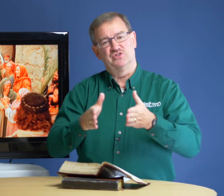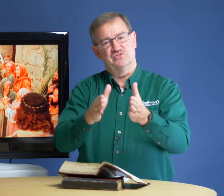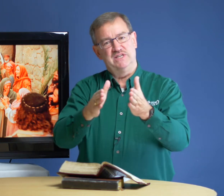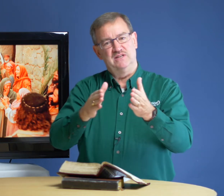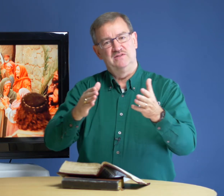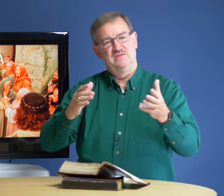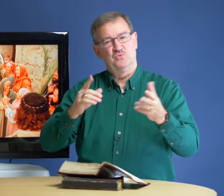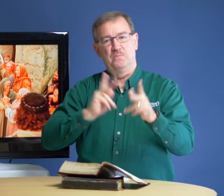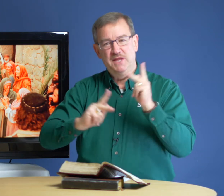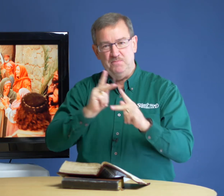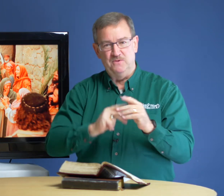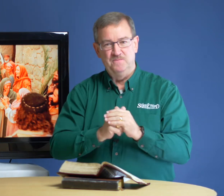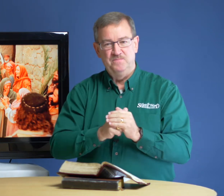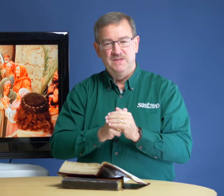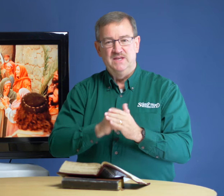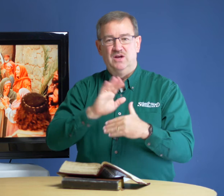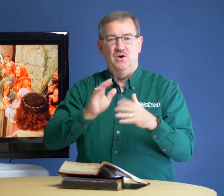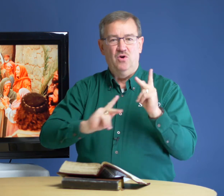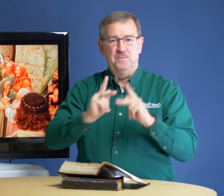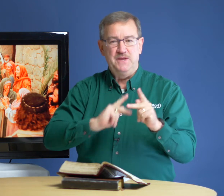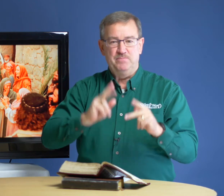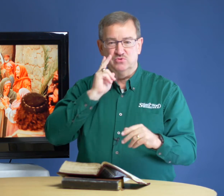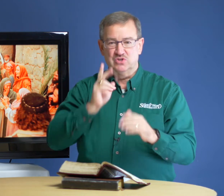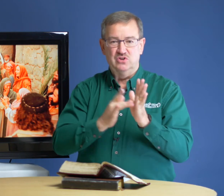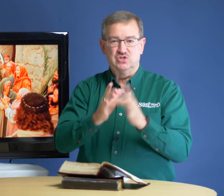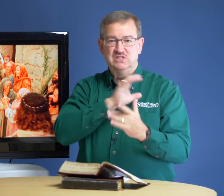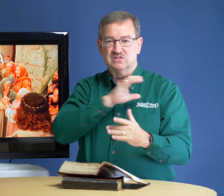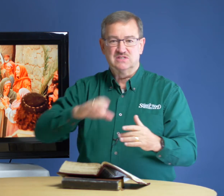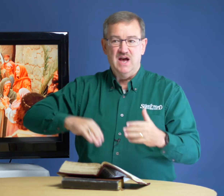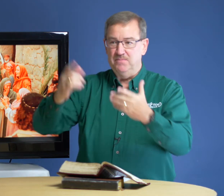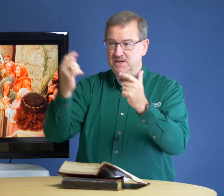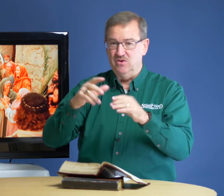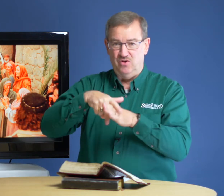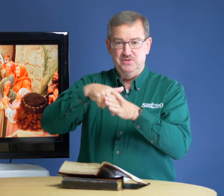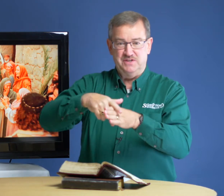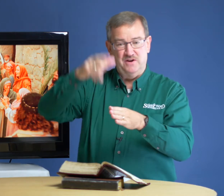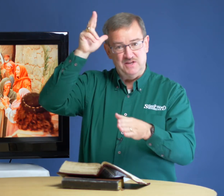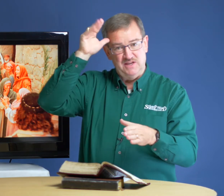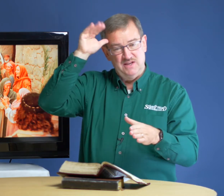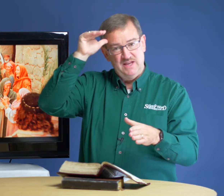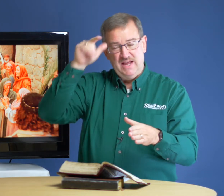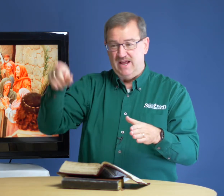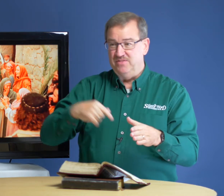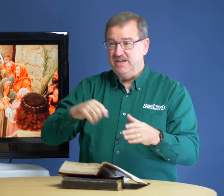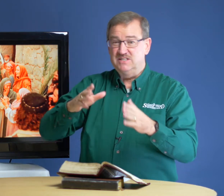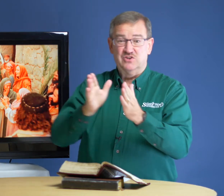street were people. All the people saw Jesus coming on the donkey and they started